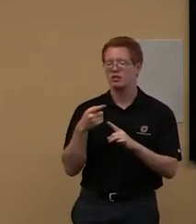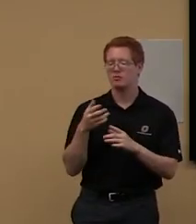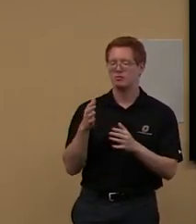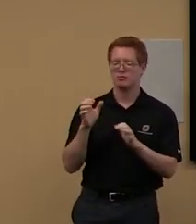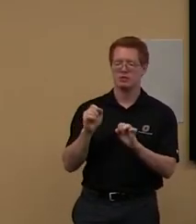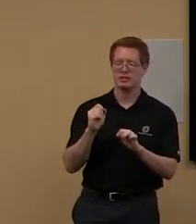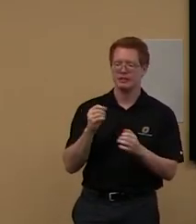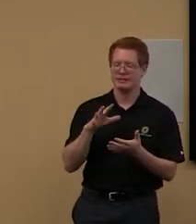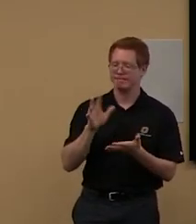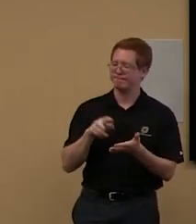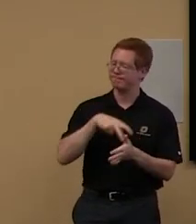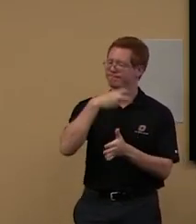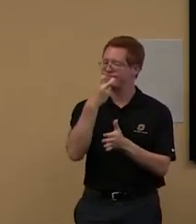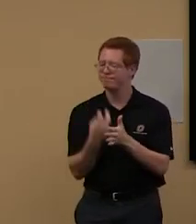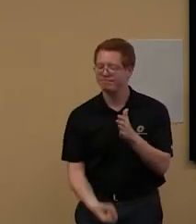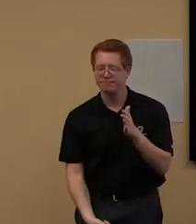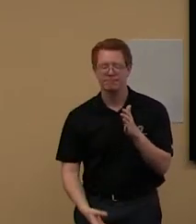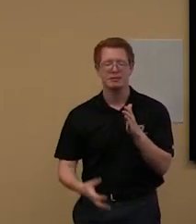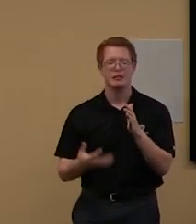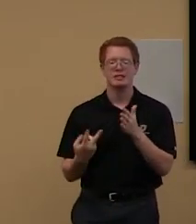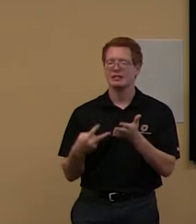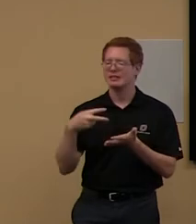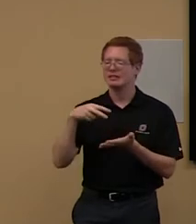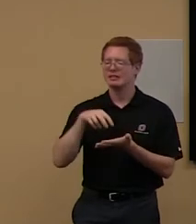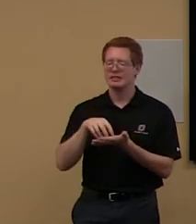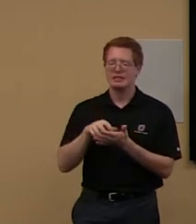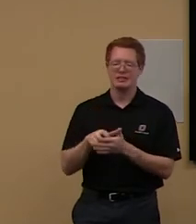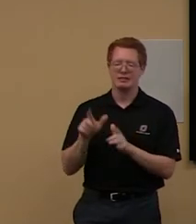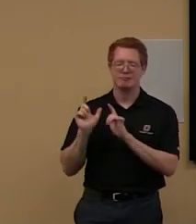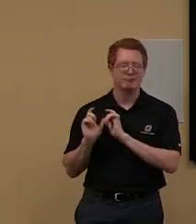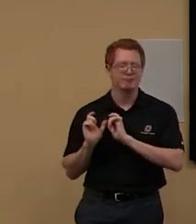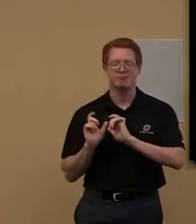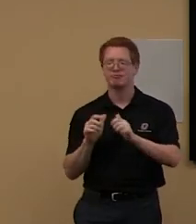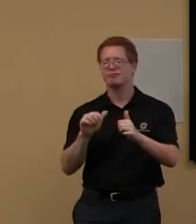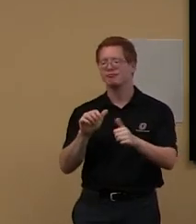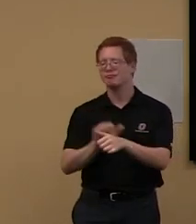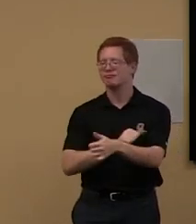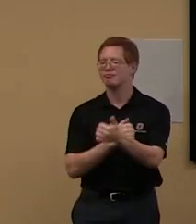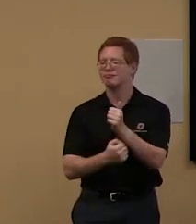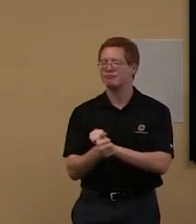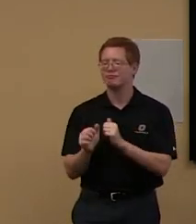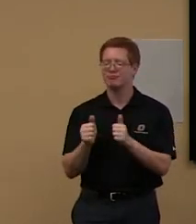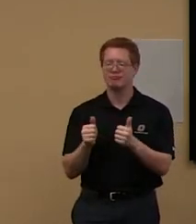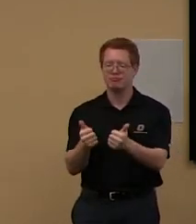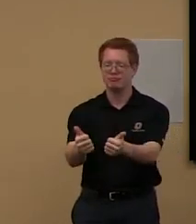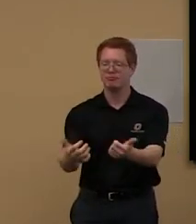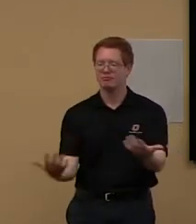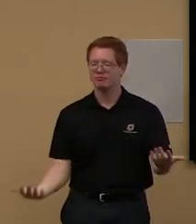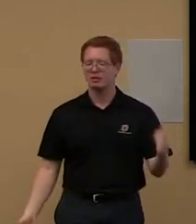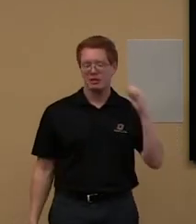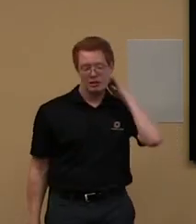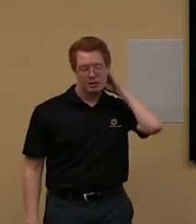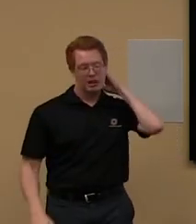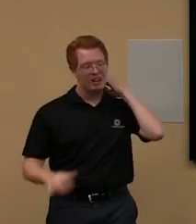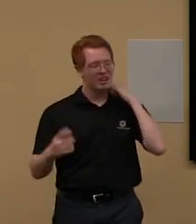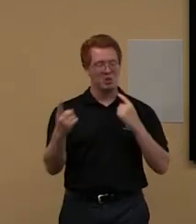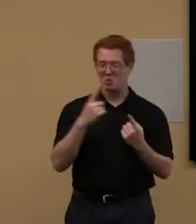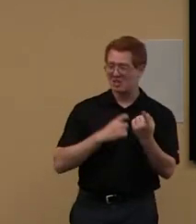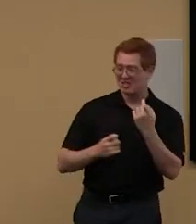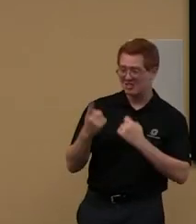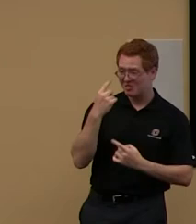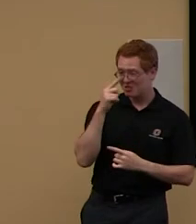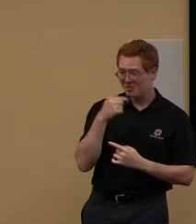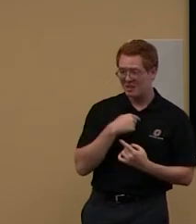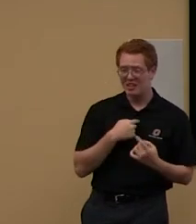just get, you know, get your feet on the ground and get going. Um, what other questions do you have for me that I have